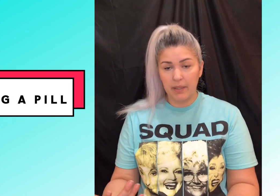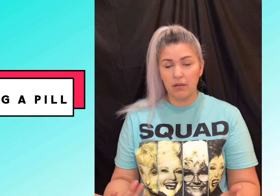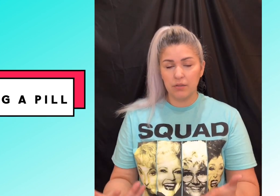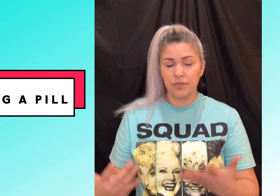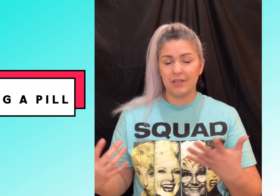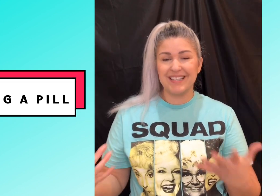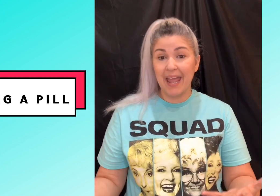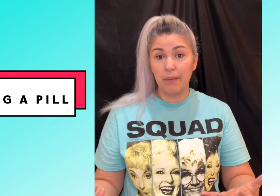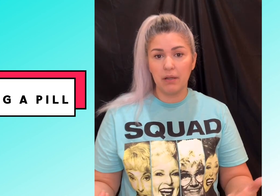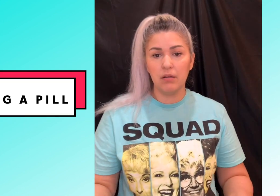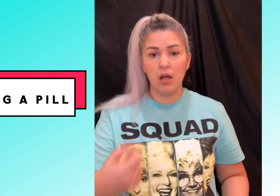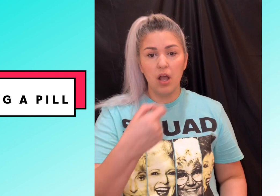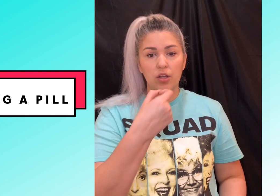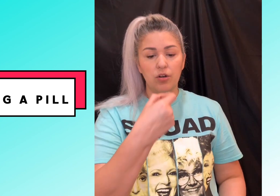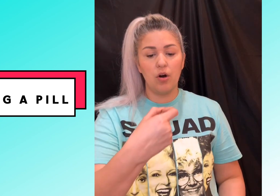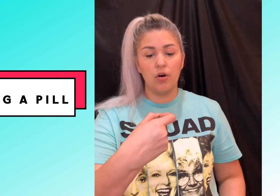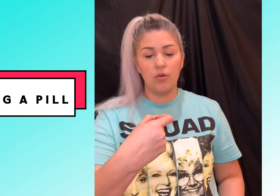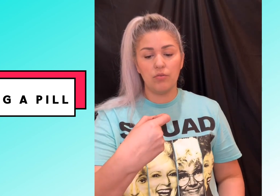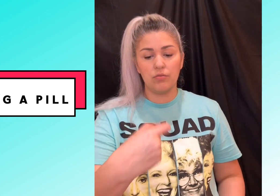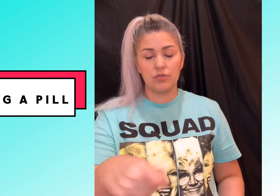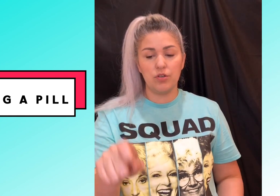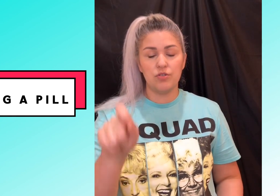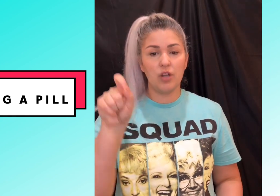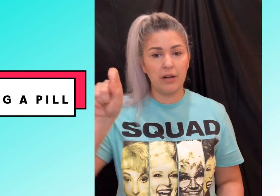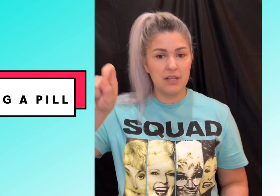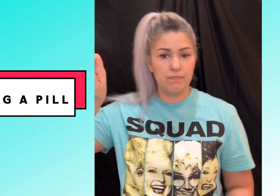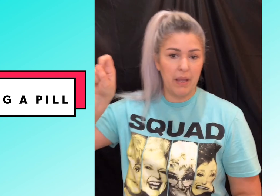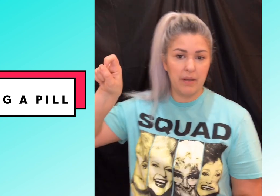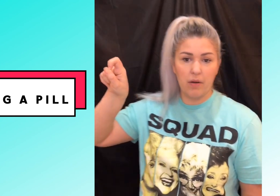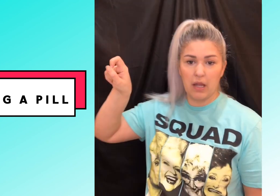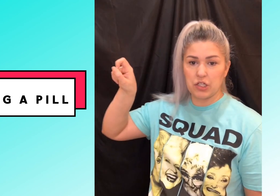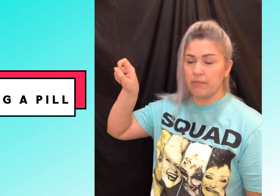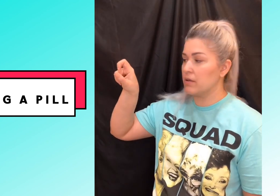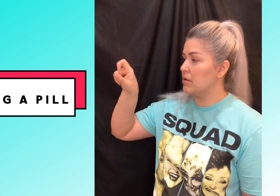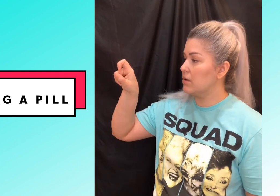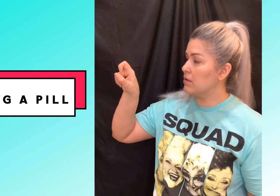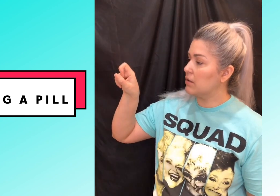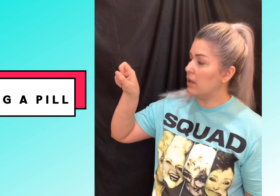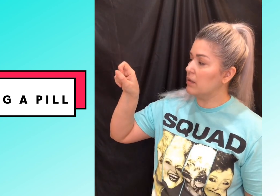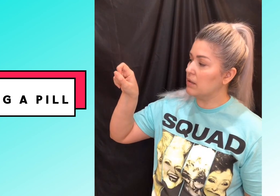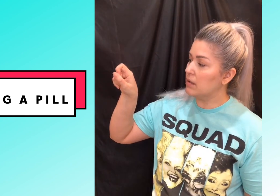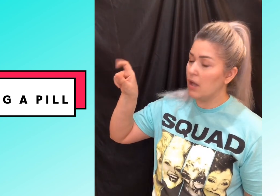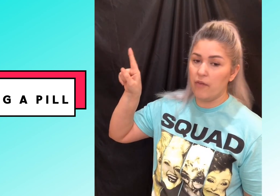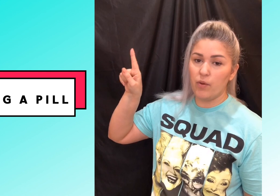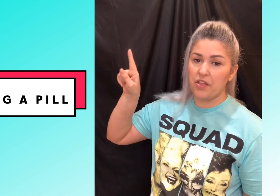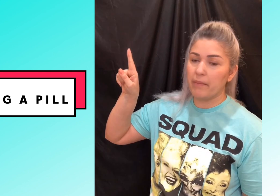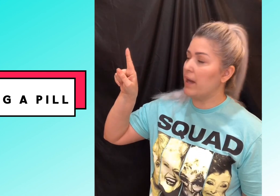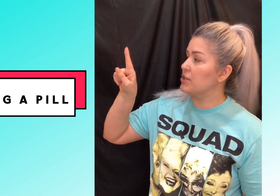pill so if you're gonna take a pill you go so you start in this baby oh handshake okay if you want to think about it